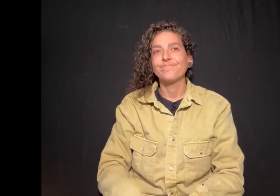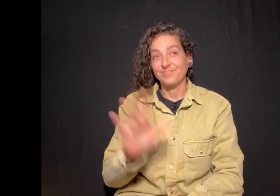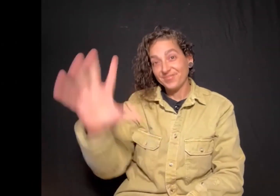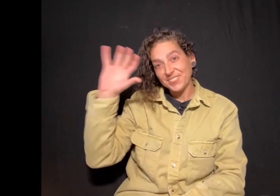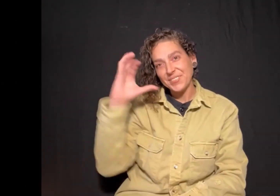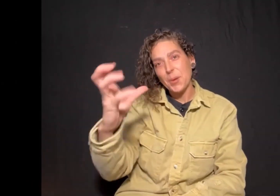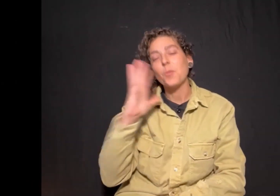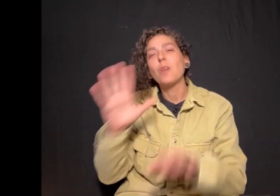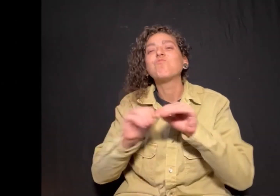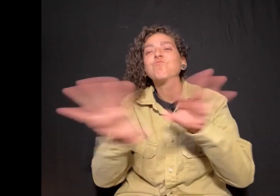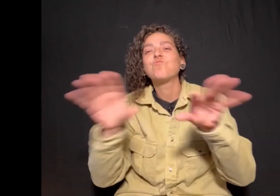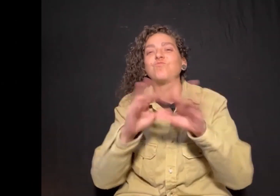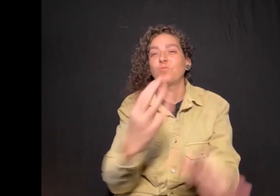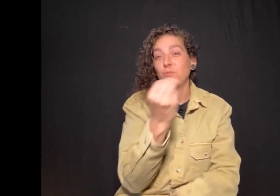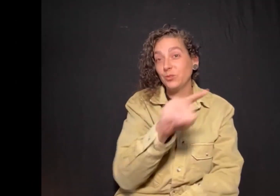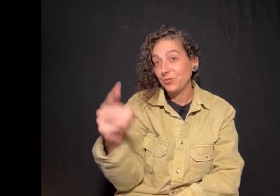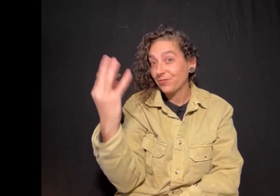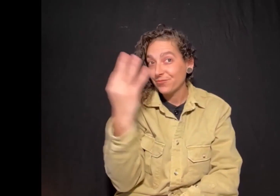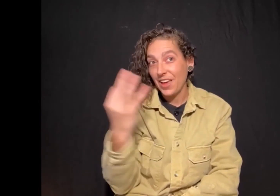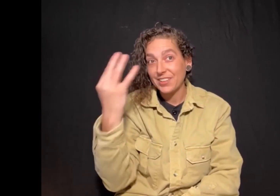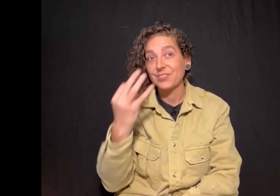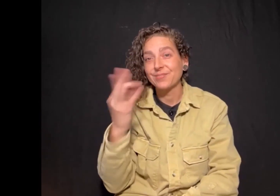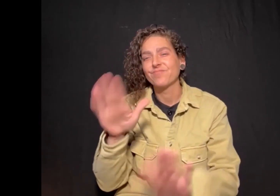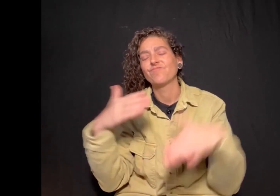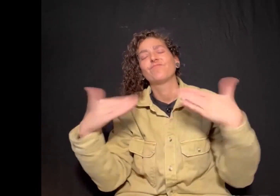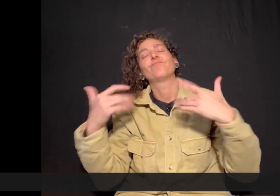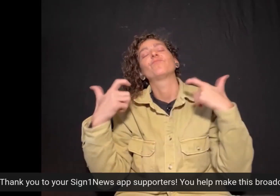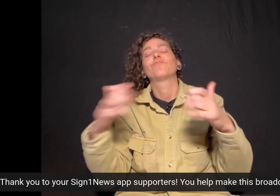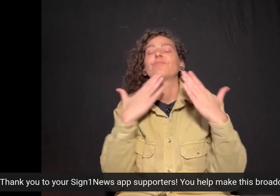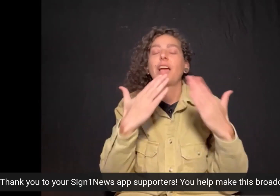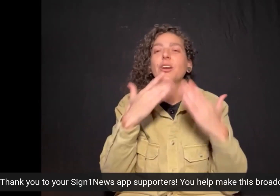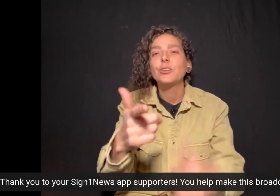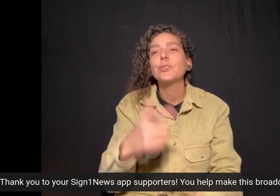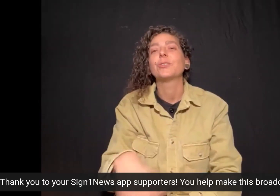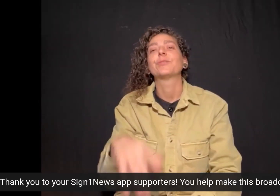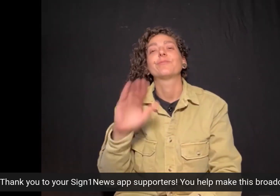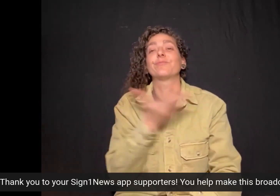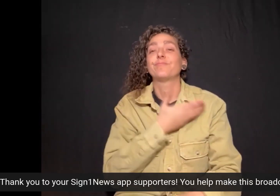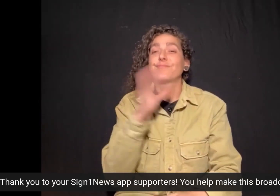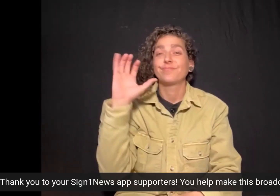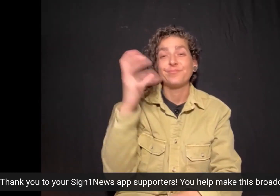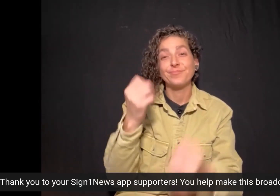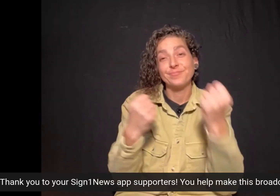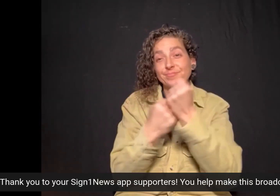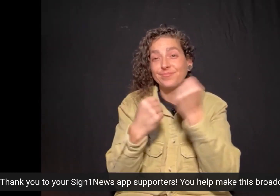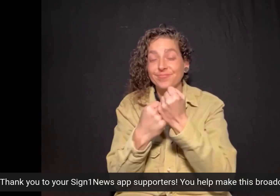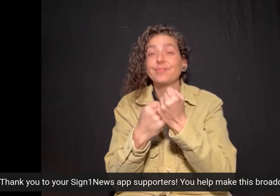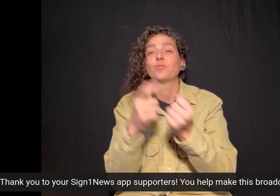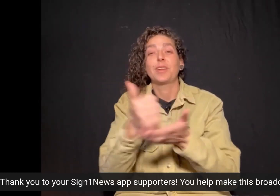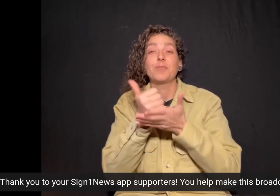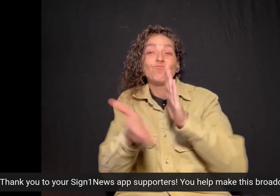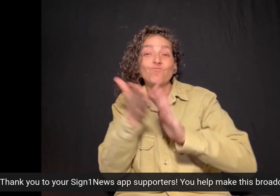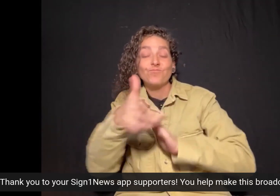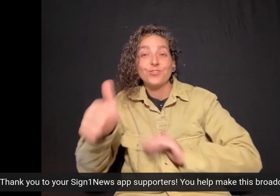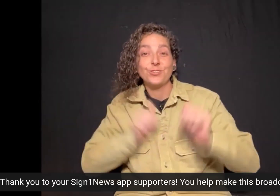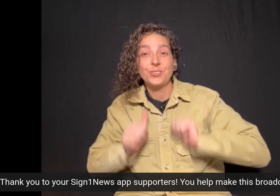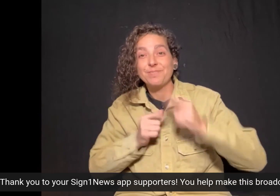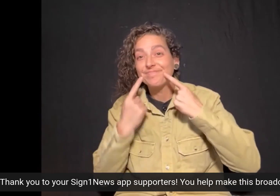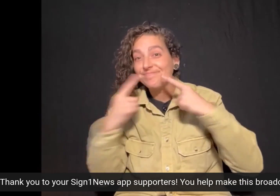Sign1News will be broadcasting updates Monday through Friday. A big thank you to our Sign1News app supporters. You helped make this broadcast happen.